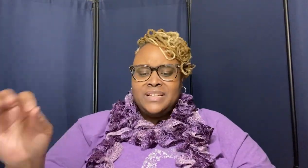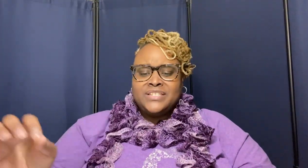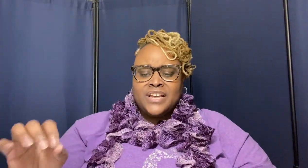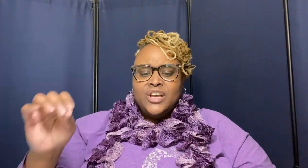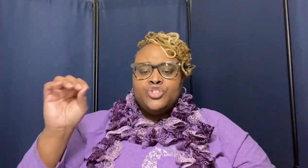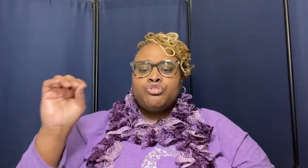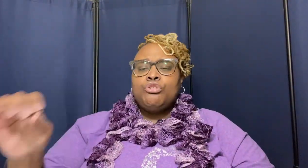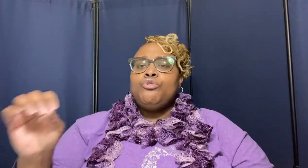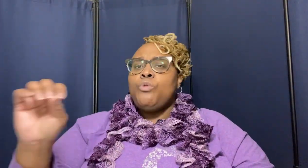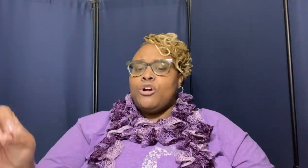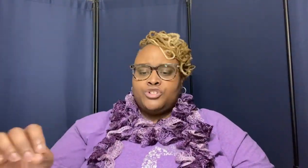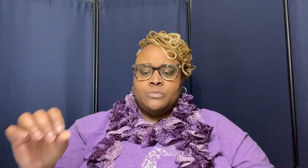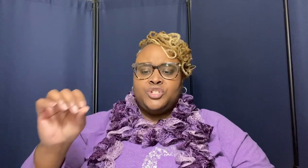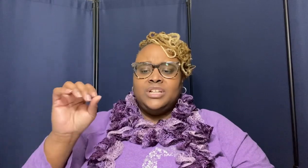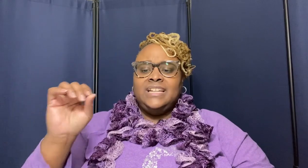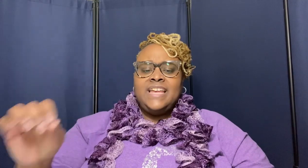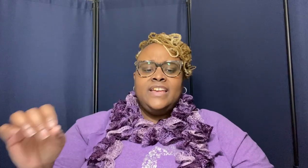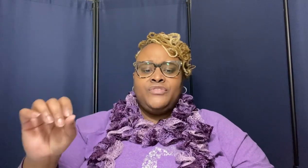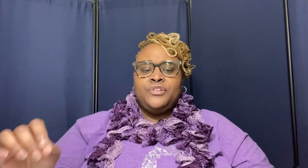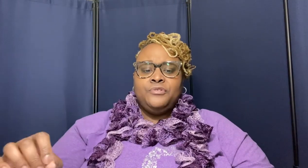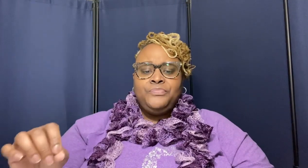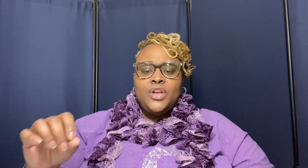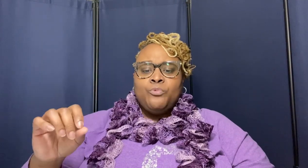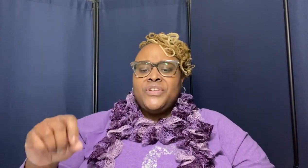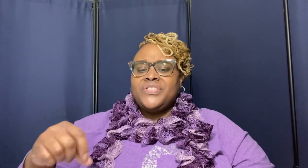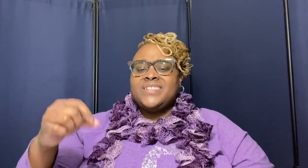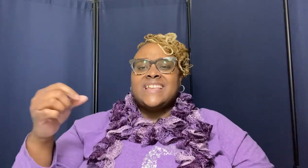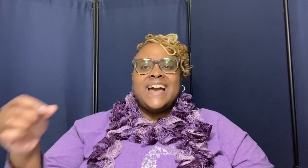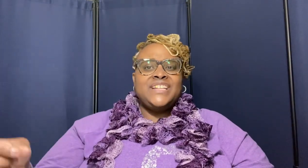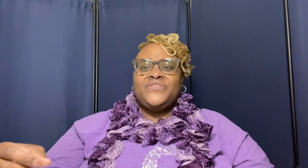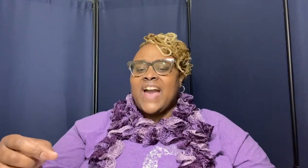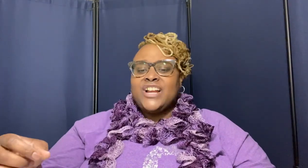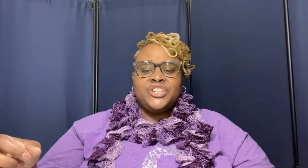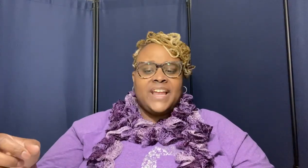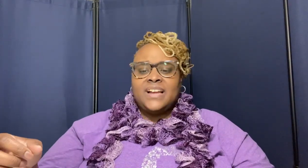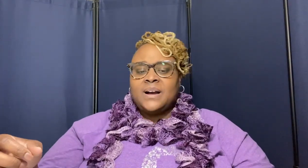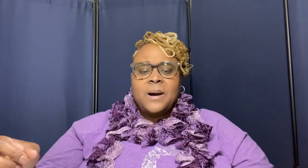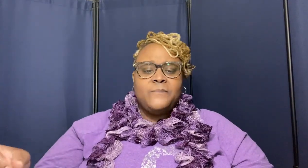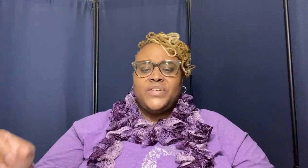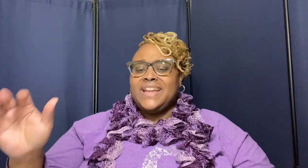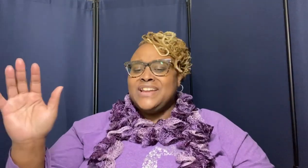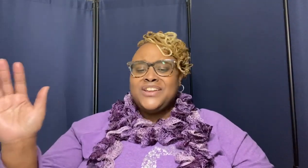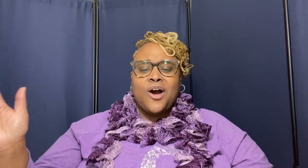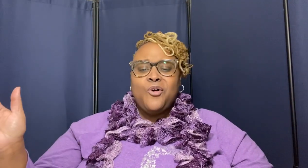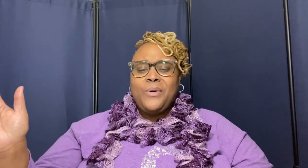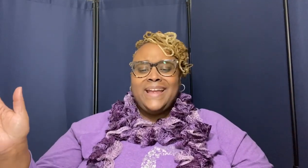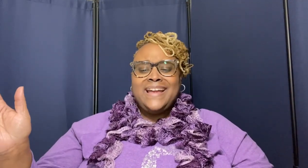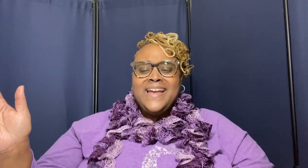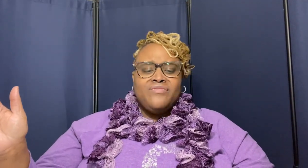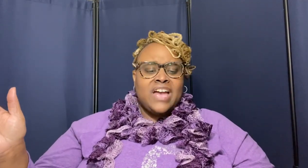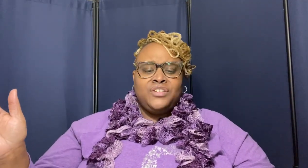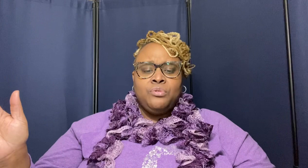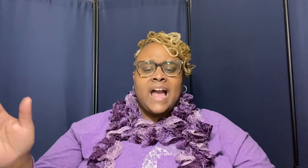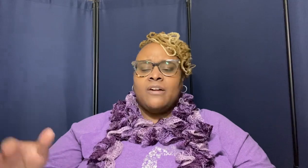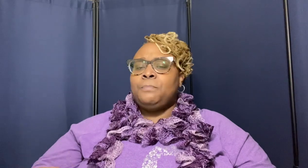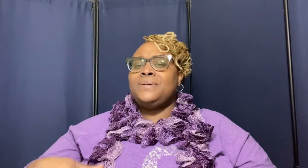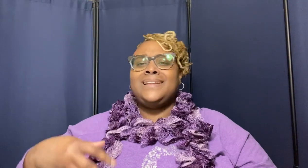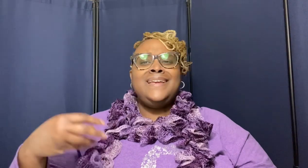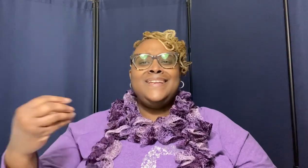listen true worship should leave you with the satisfaction and comfort in knowing that you have pleased